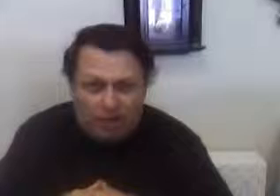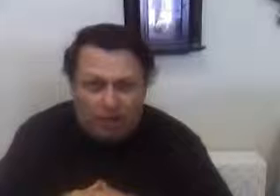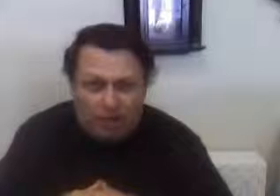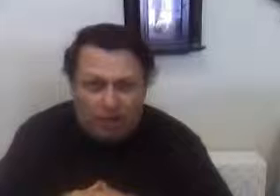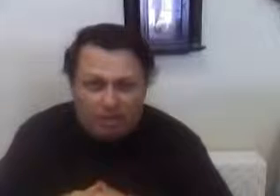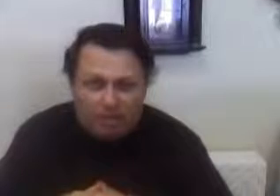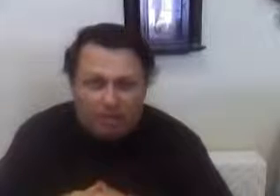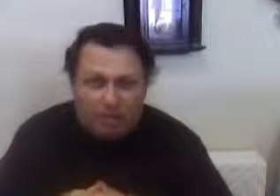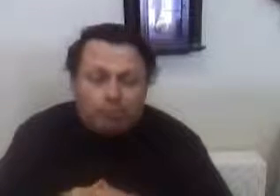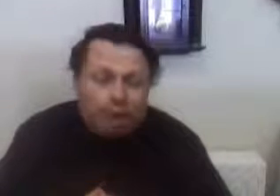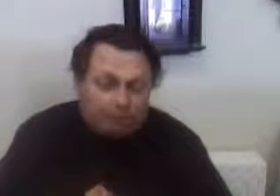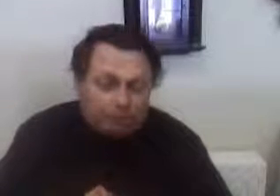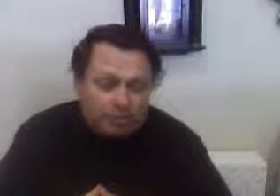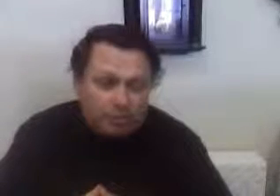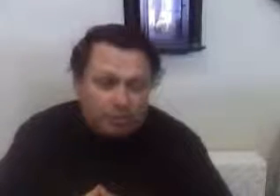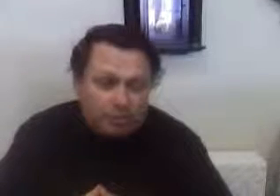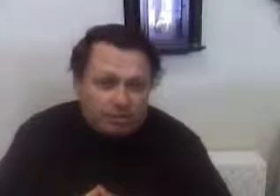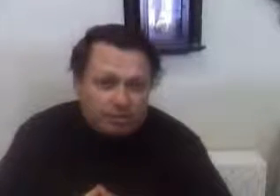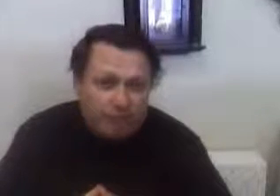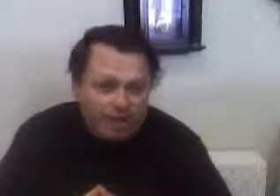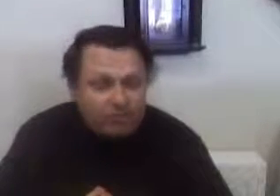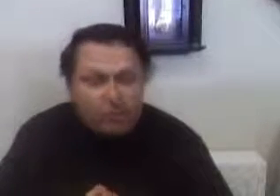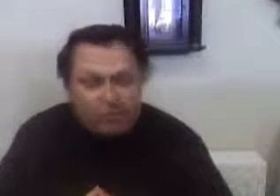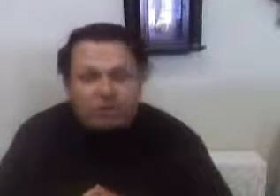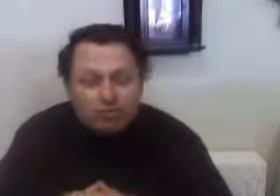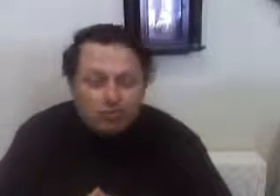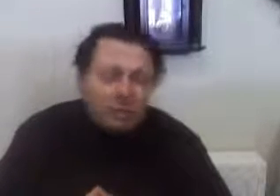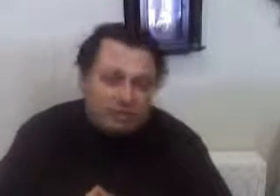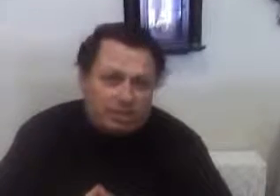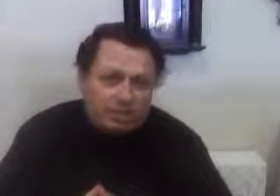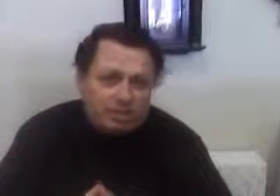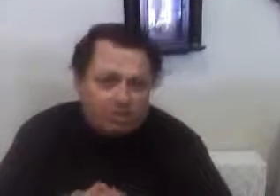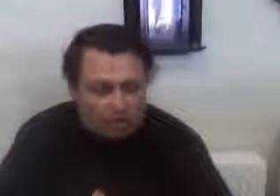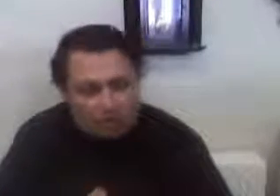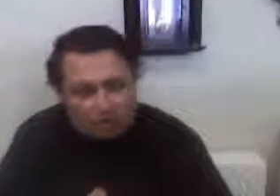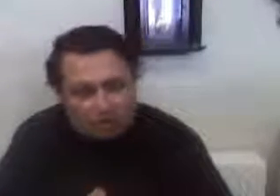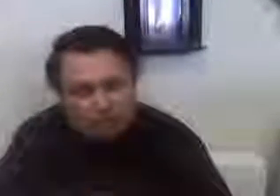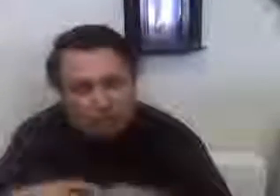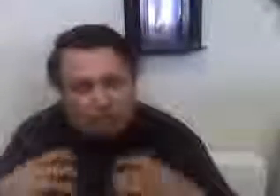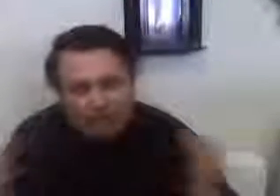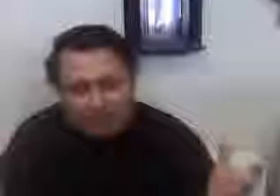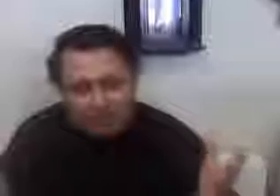a prosperous, ever-increasing social life.